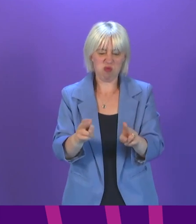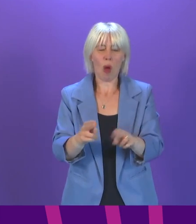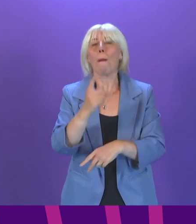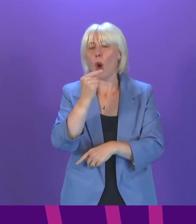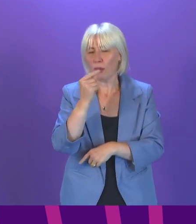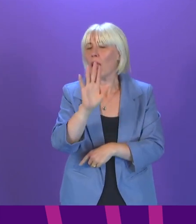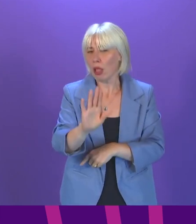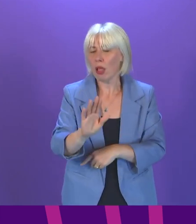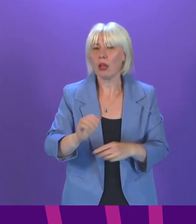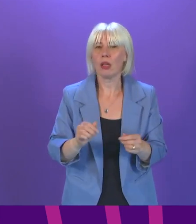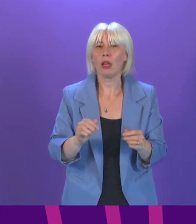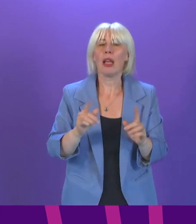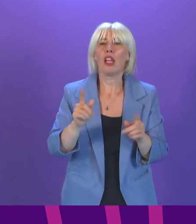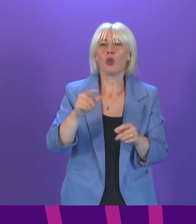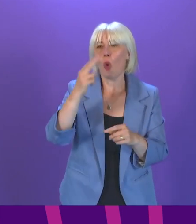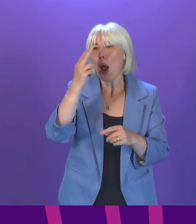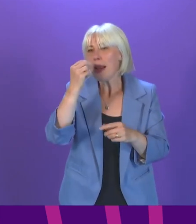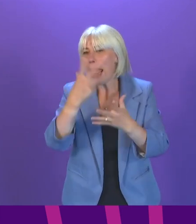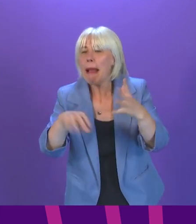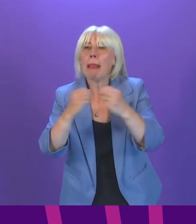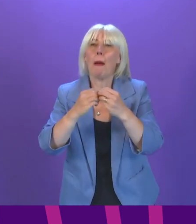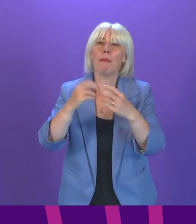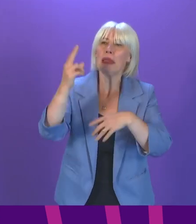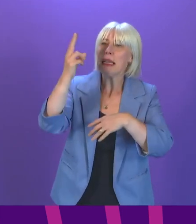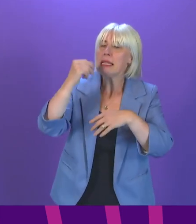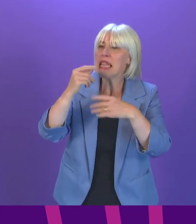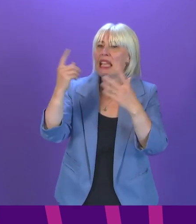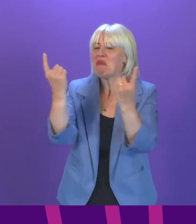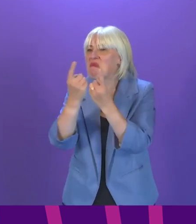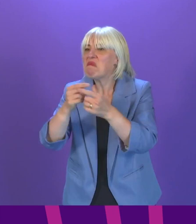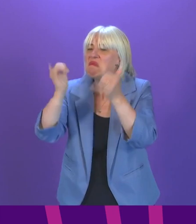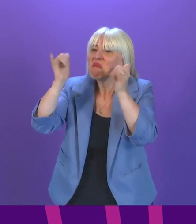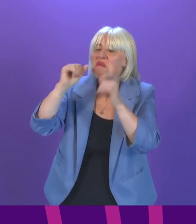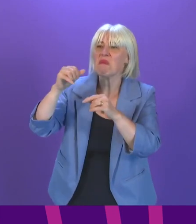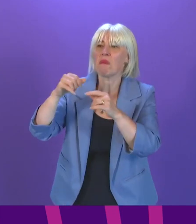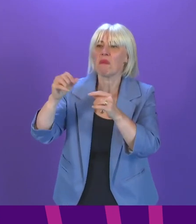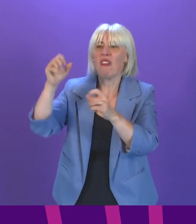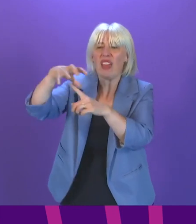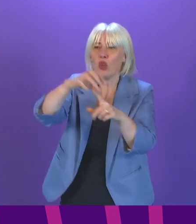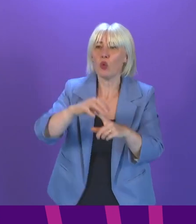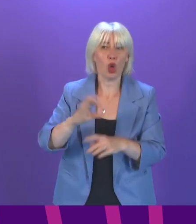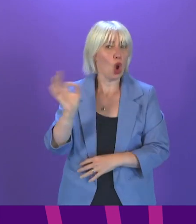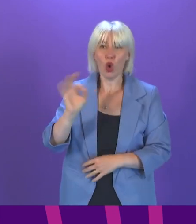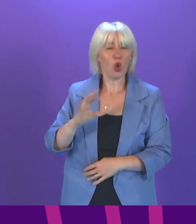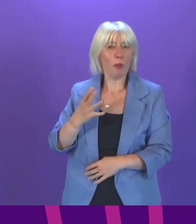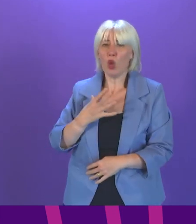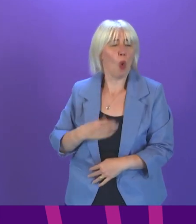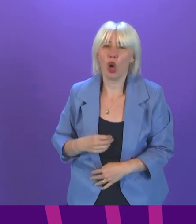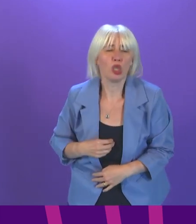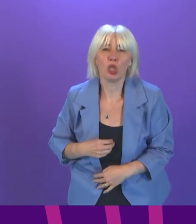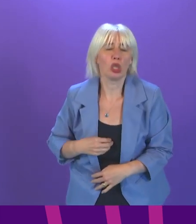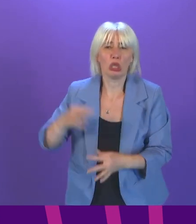in terms of nightclubs and the nighttime industry, I absolutely recognise that nobody wants to have a system of vaccine